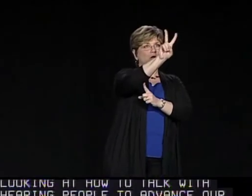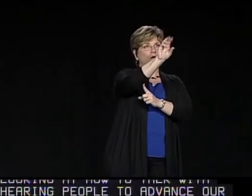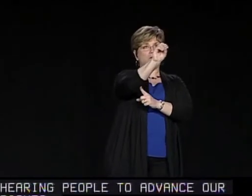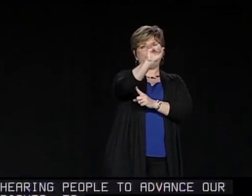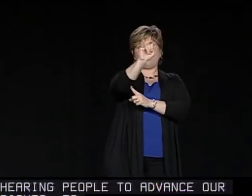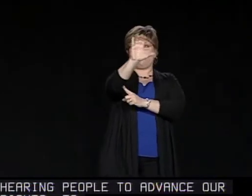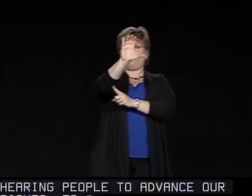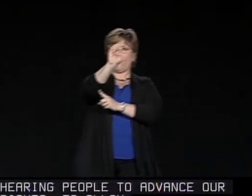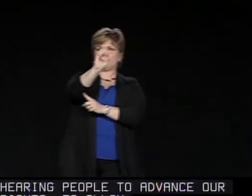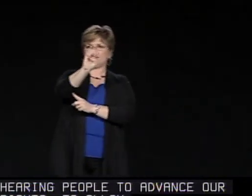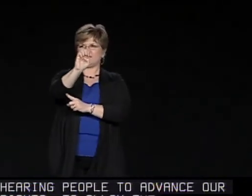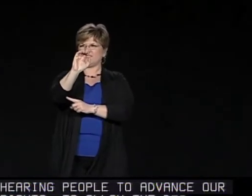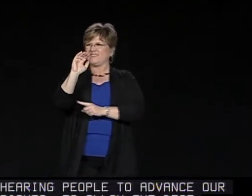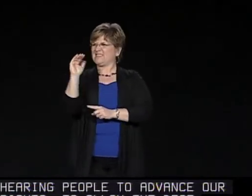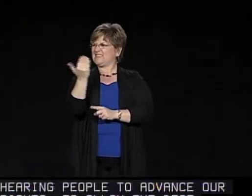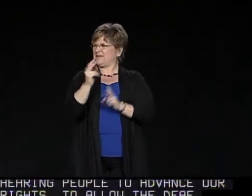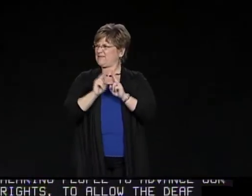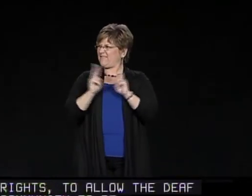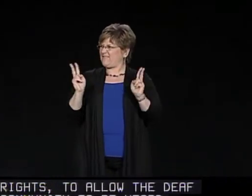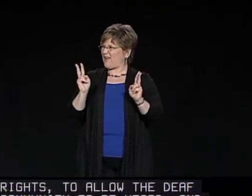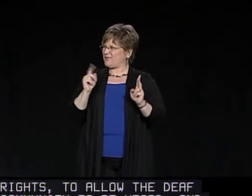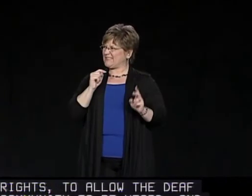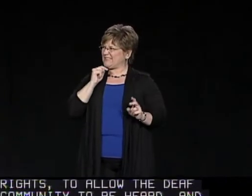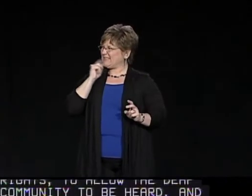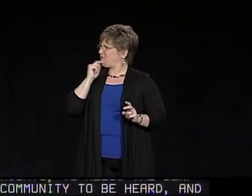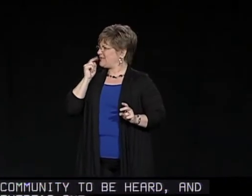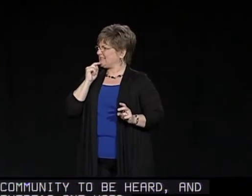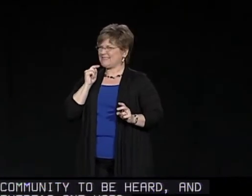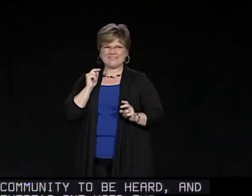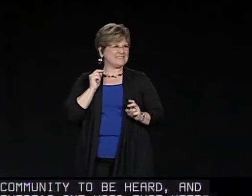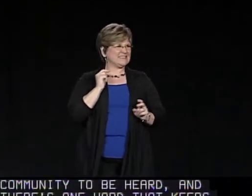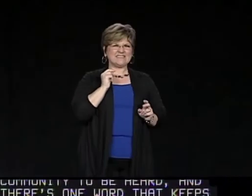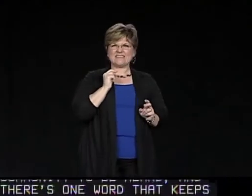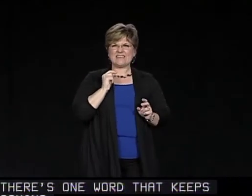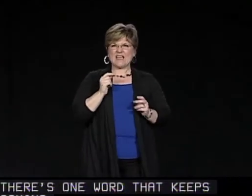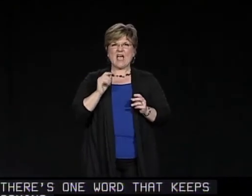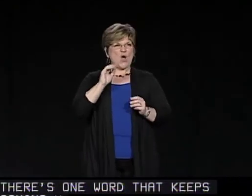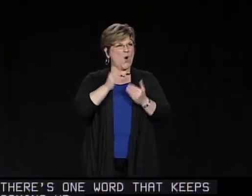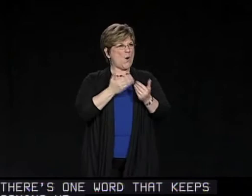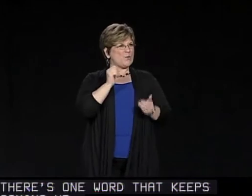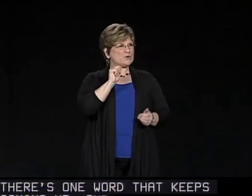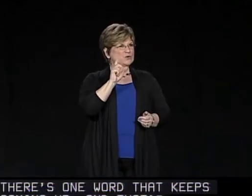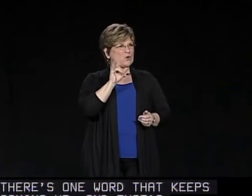heard. And there's one word that keeps coming up. And that's voice. And it seems silly to say voice.